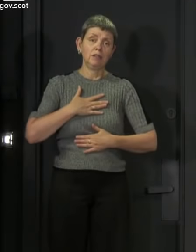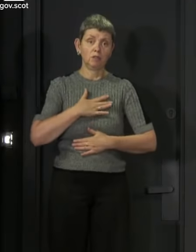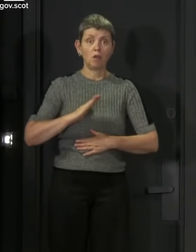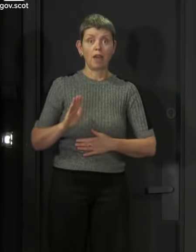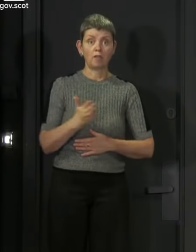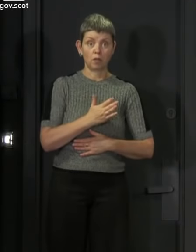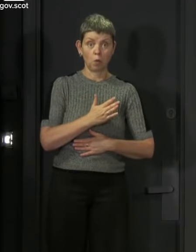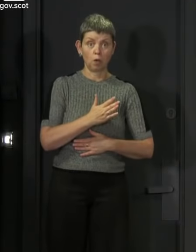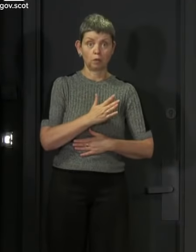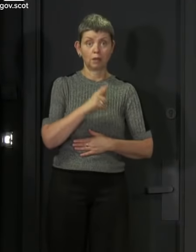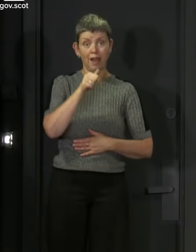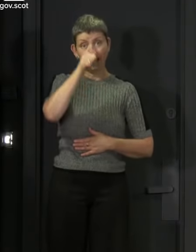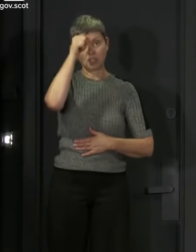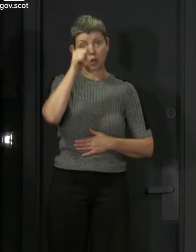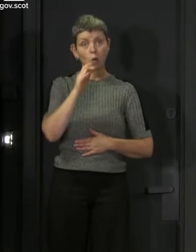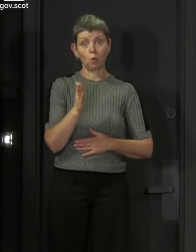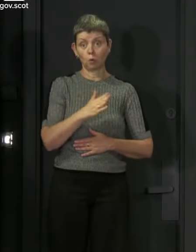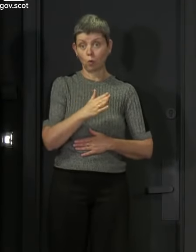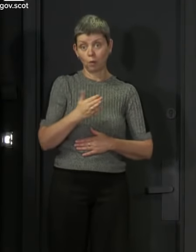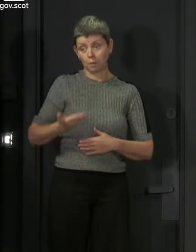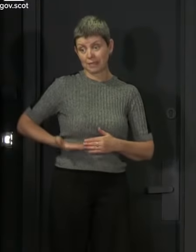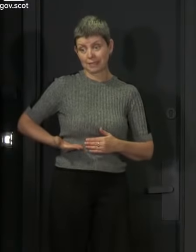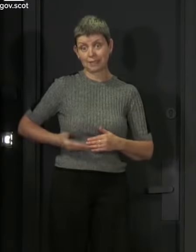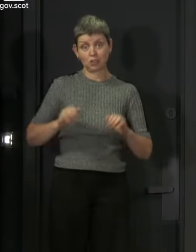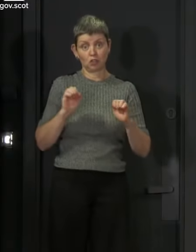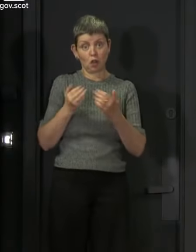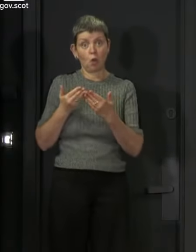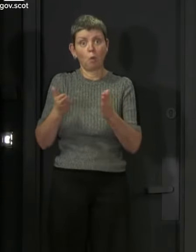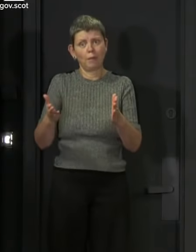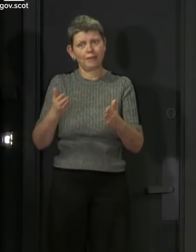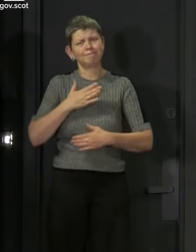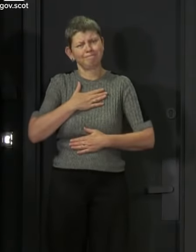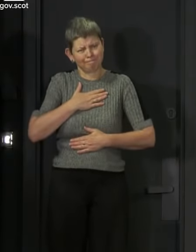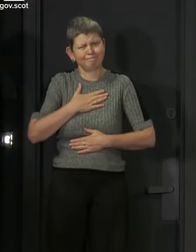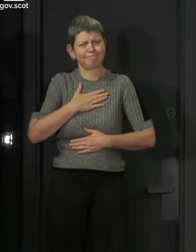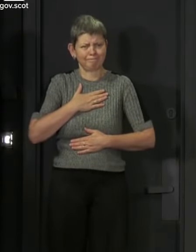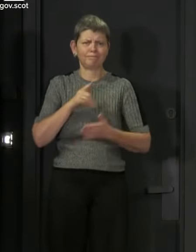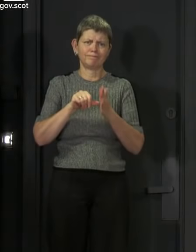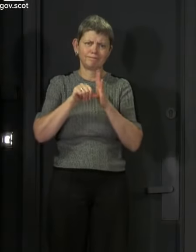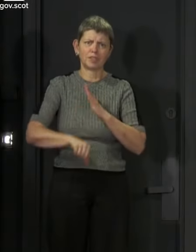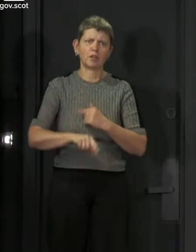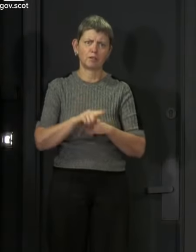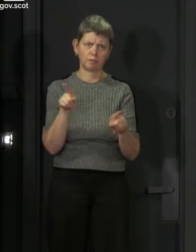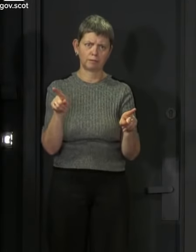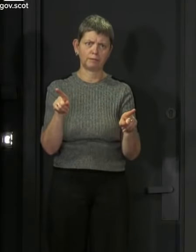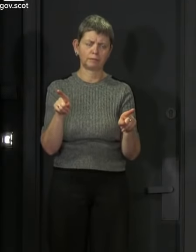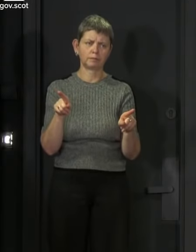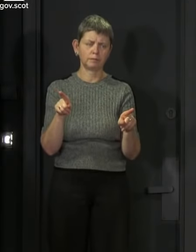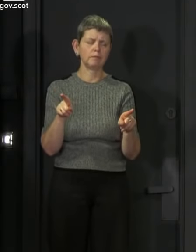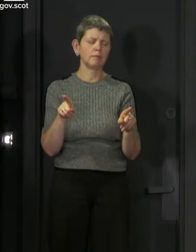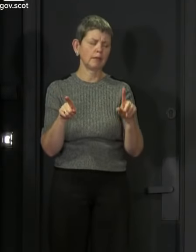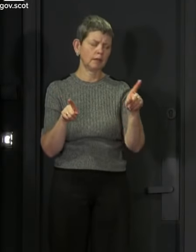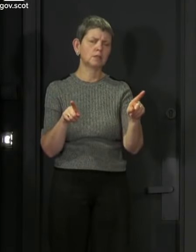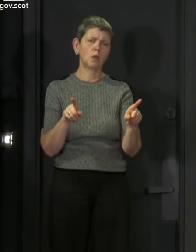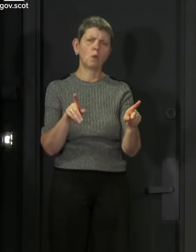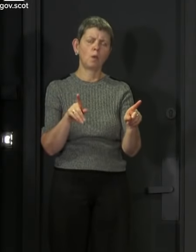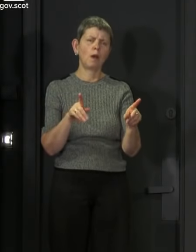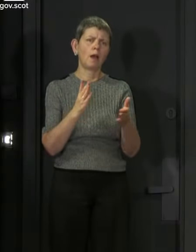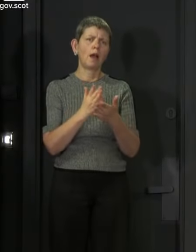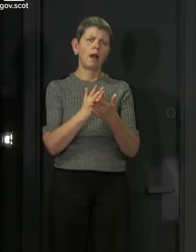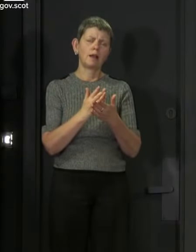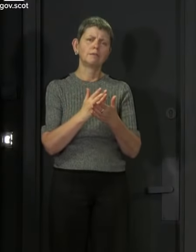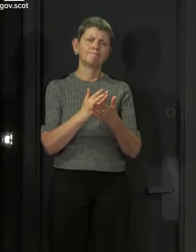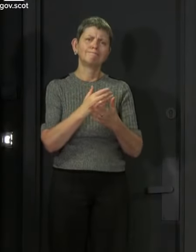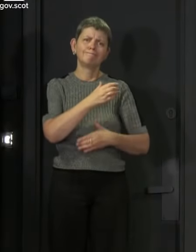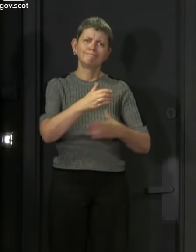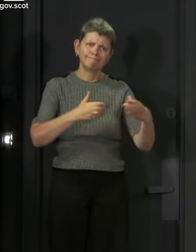for every business that is not open yet and doesn't have a date to open. So I absolutely have sympathy with the gentleman that you have quoted at me there just now.